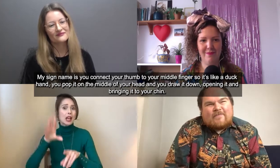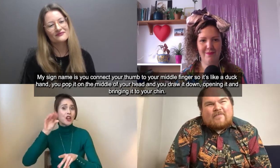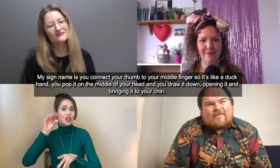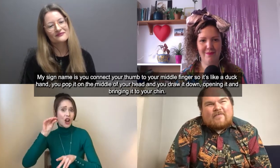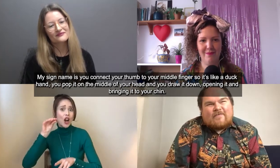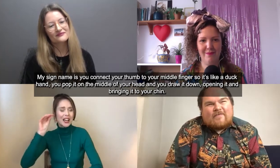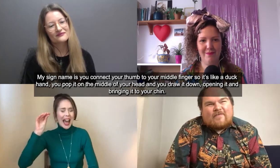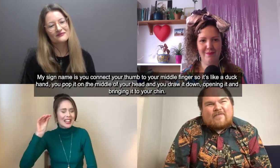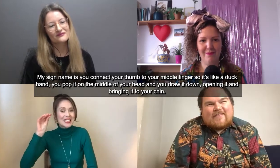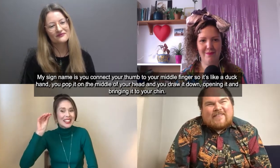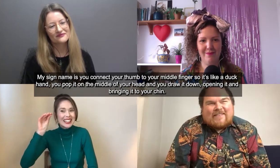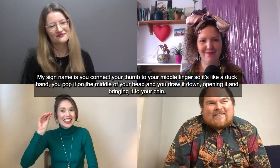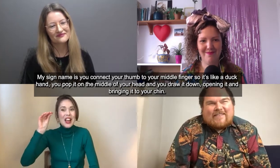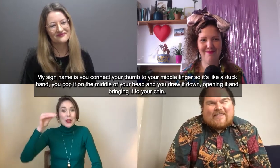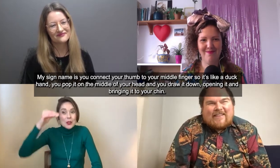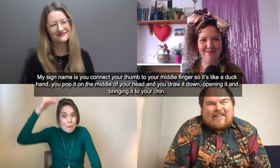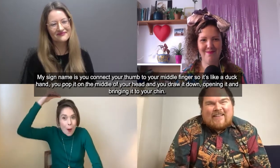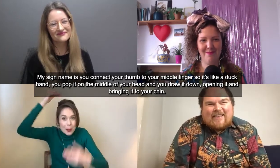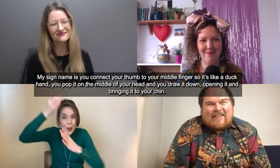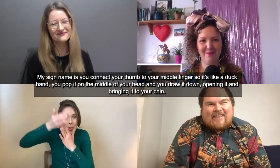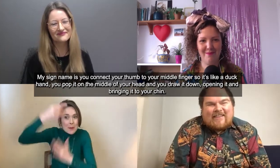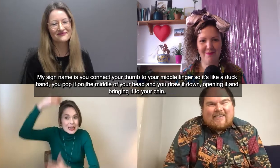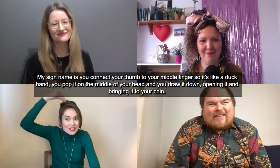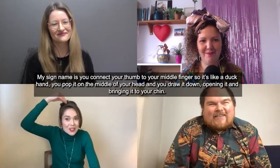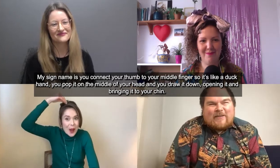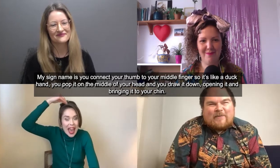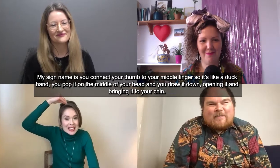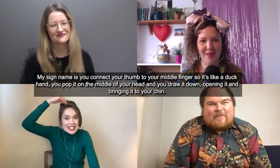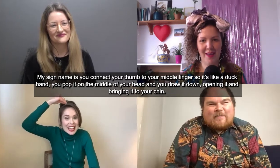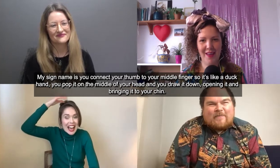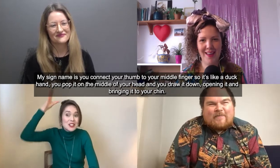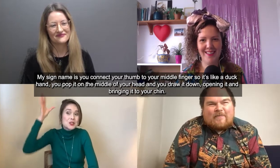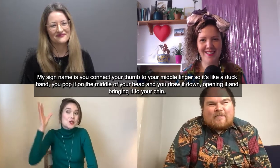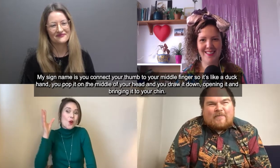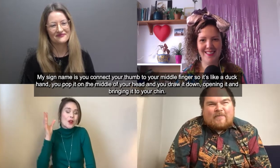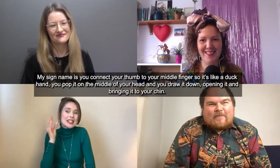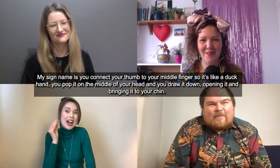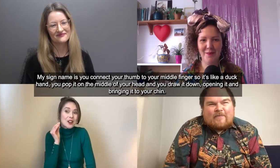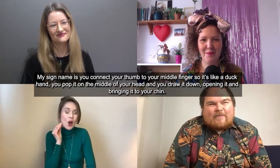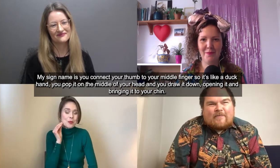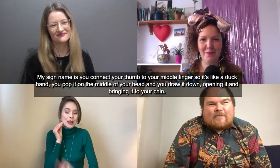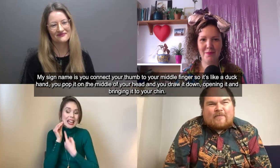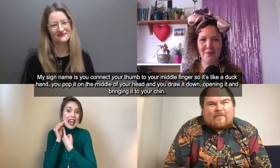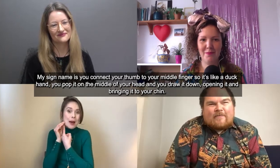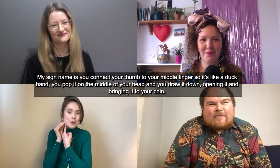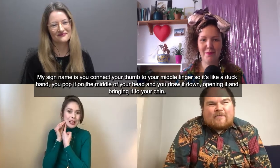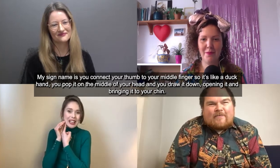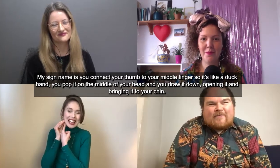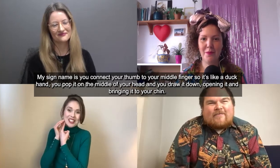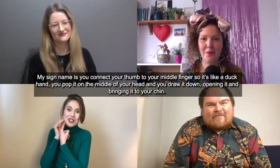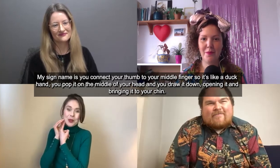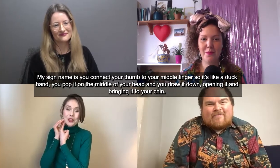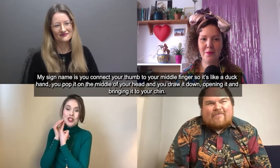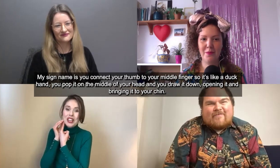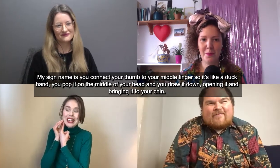a duck hand you pop it on the middle of your head and you draw it down opening it and bringing it to your chin